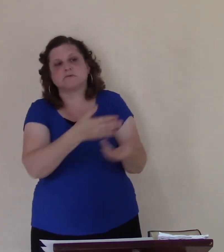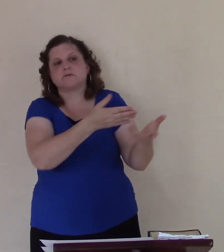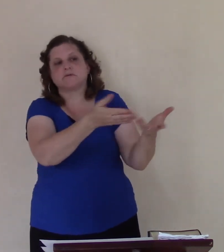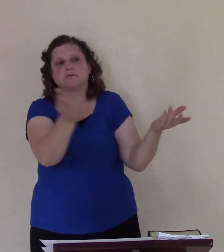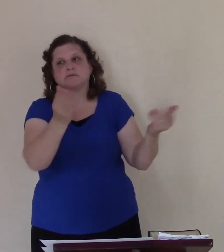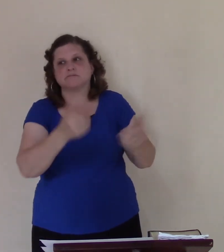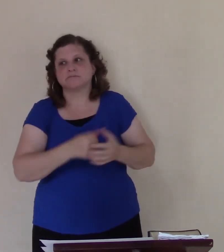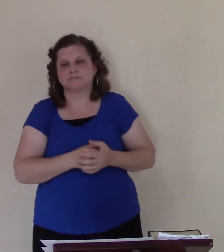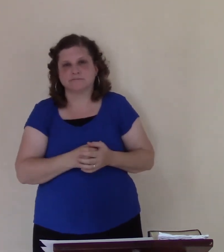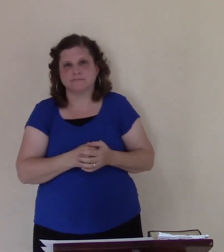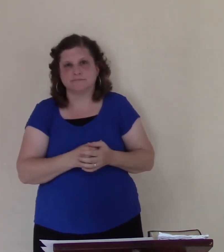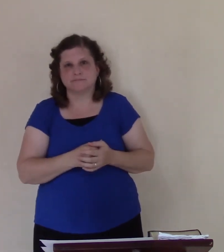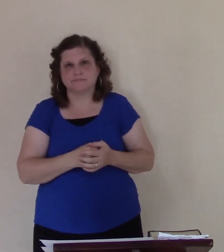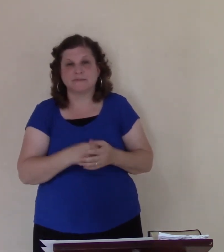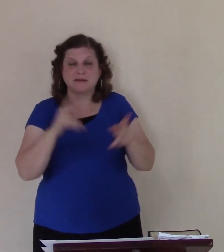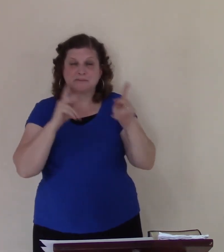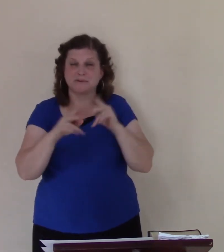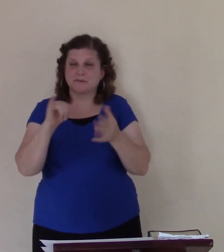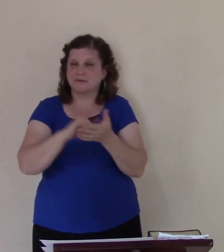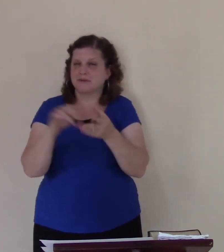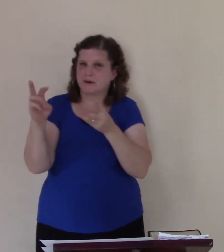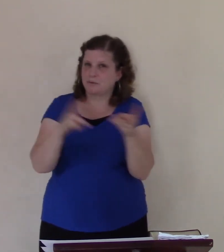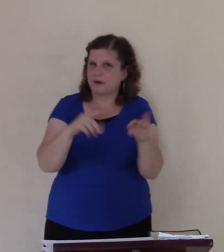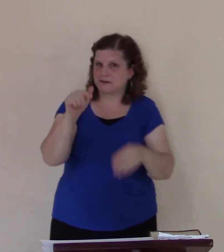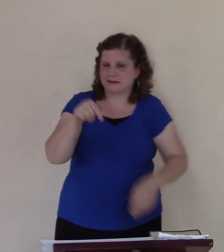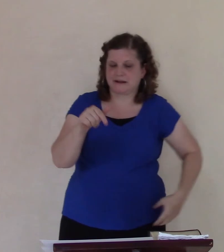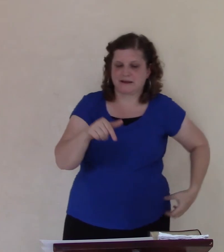You know there's people not waiting still to them. Listen.